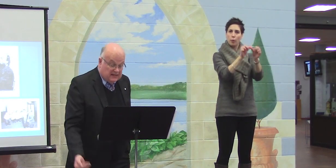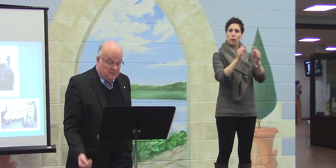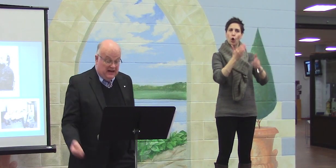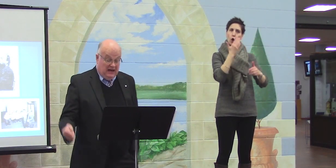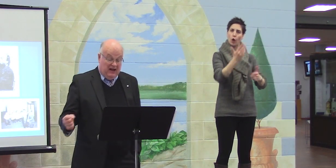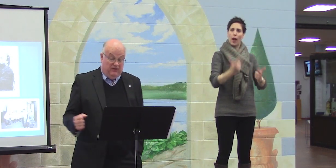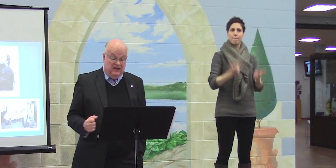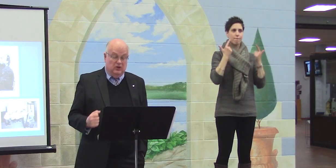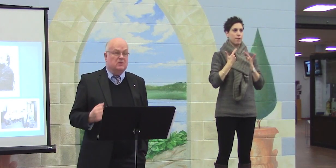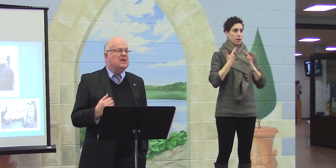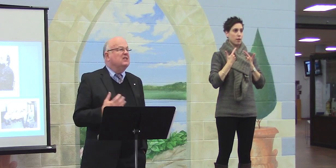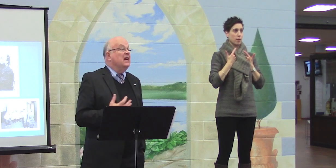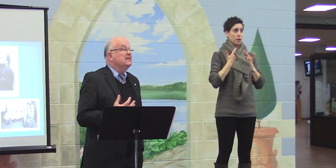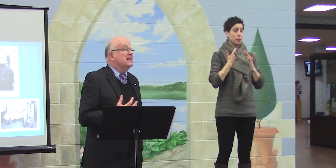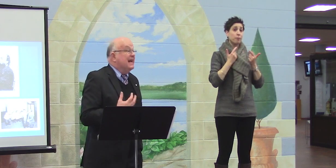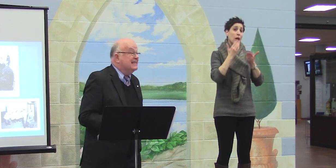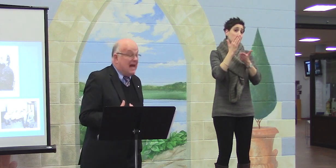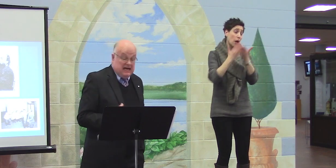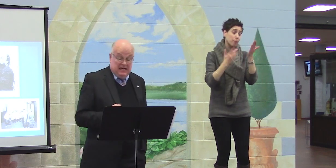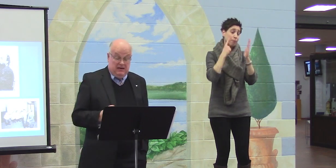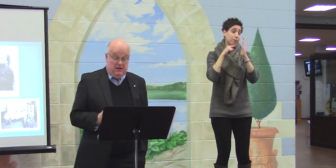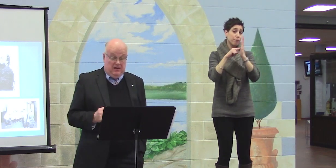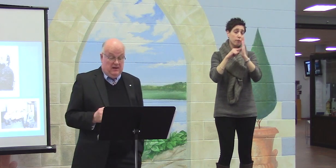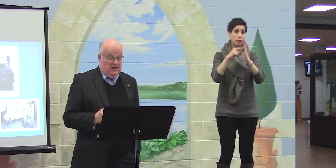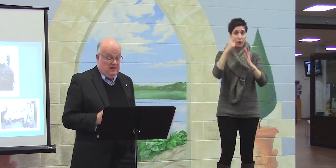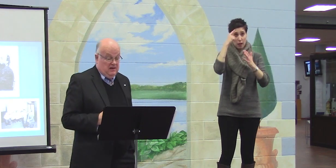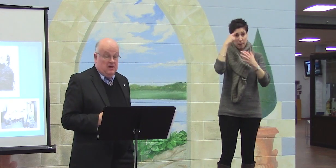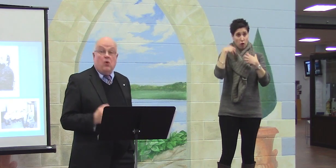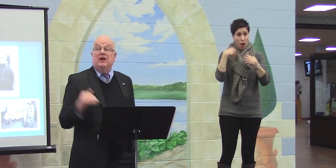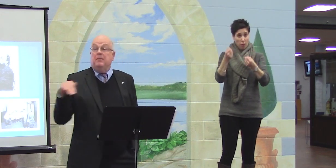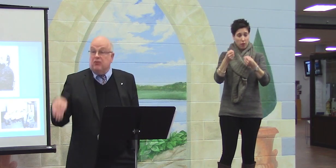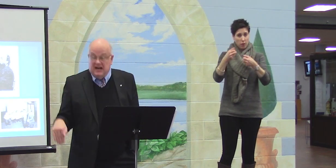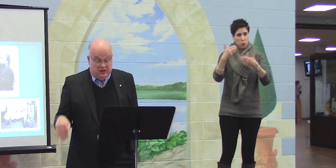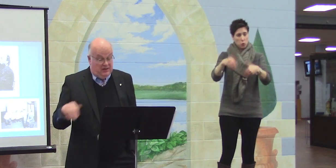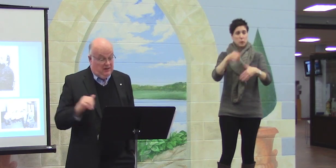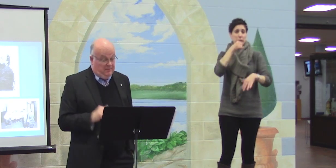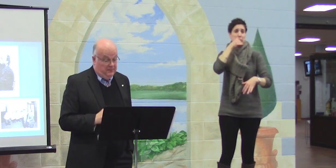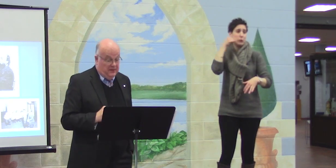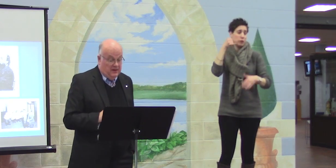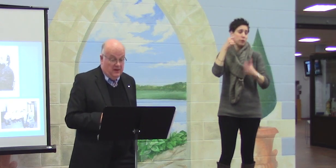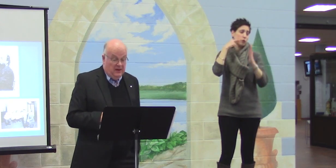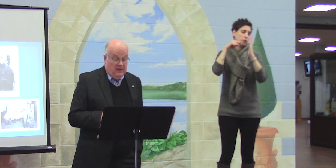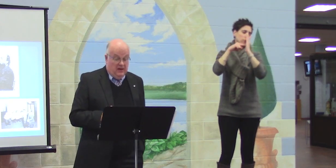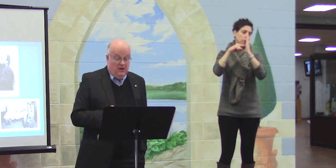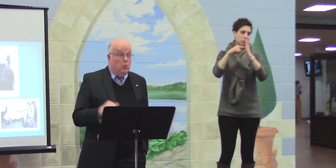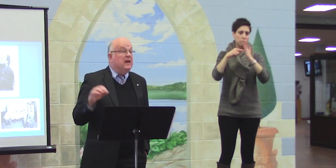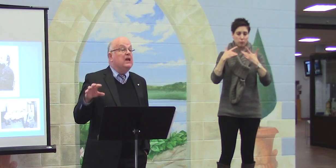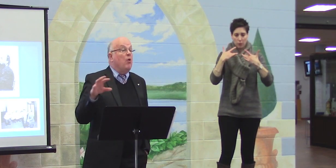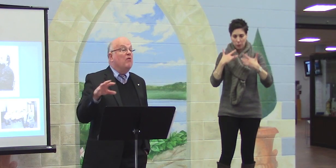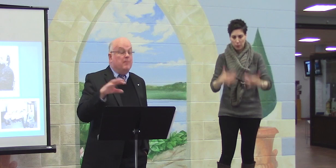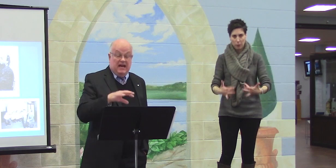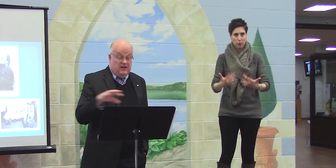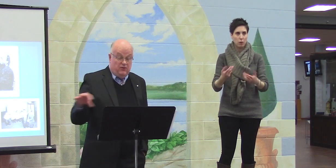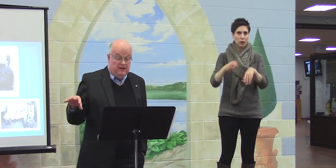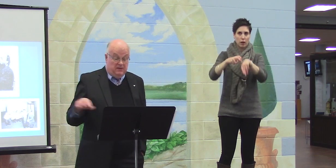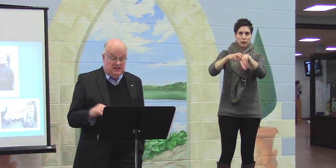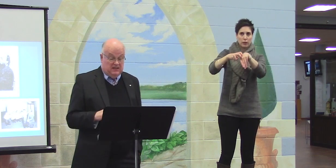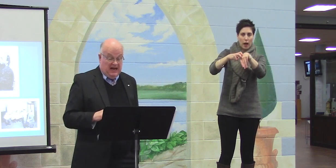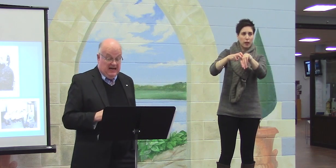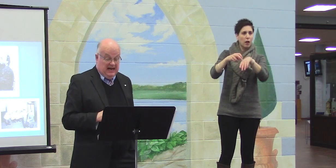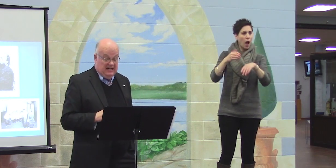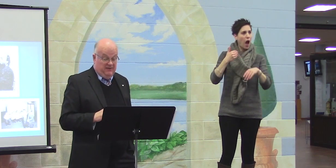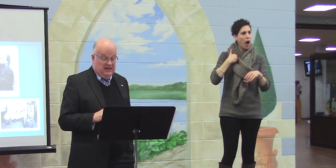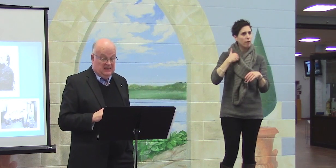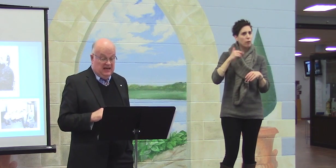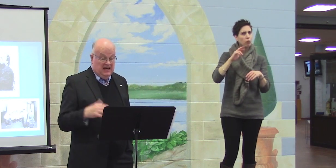serious mental health issues such as anxiety or depression, we know of many treatments